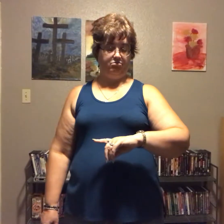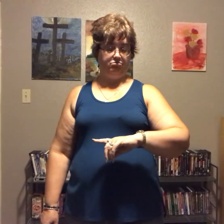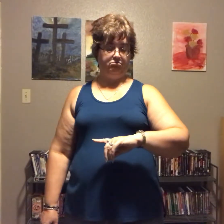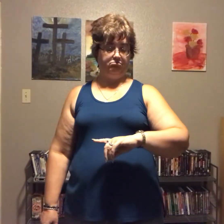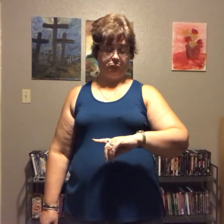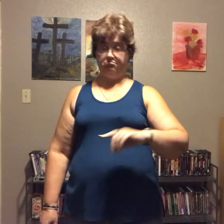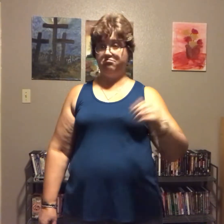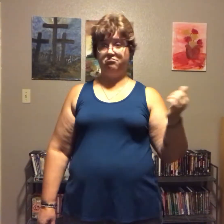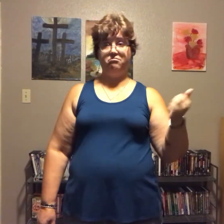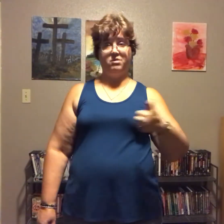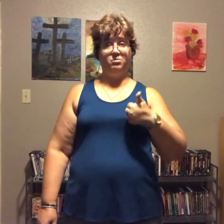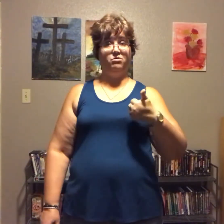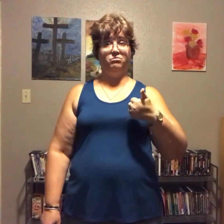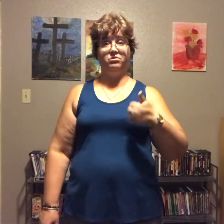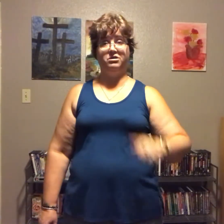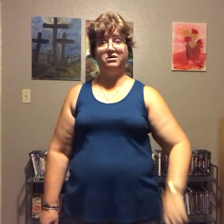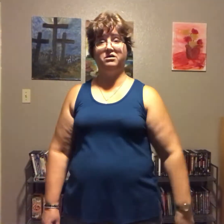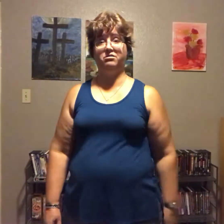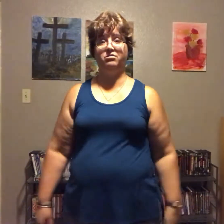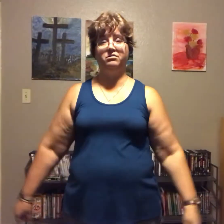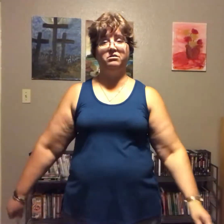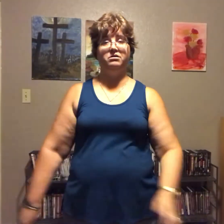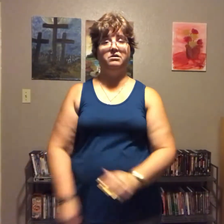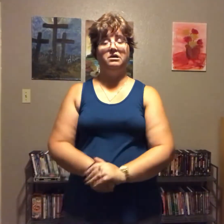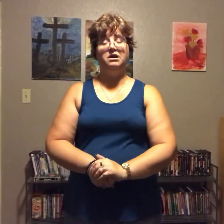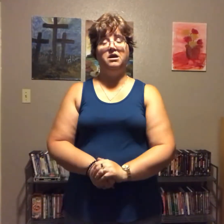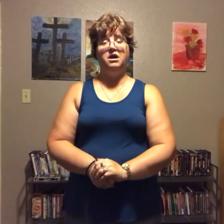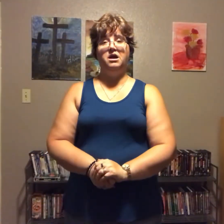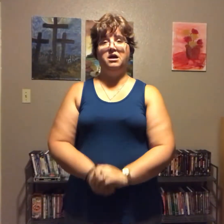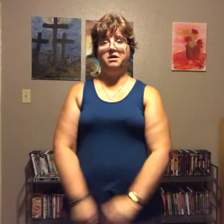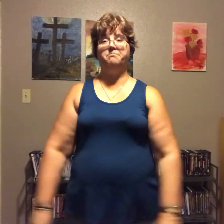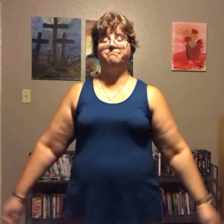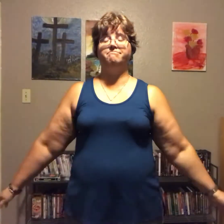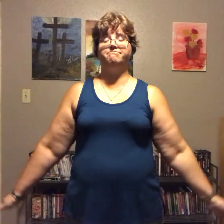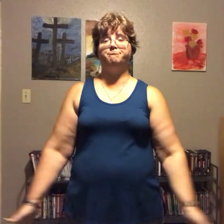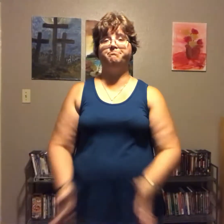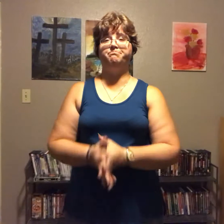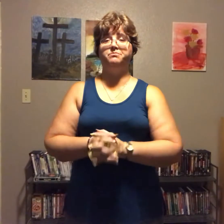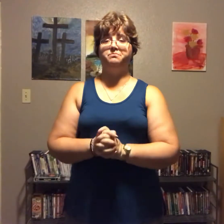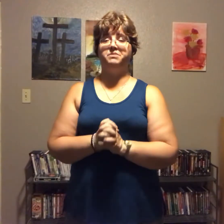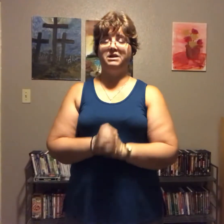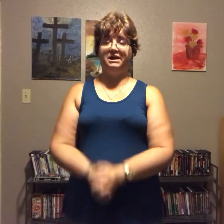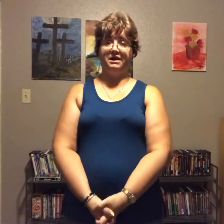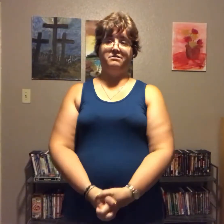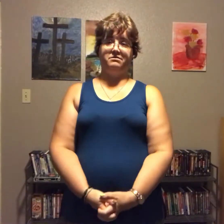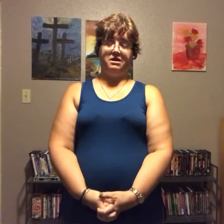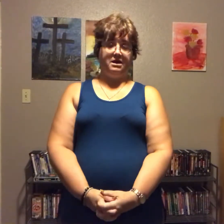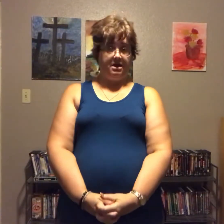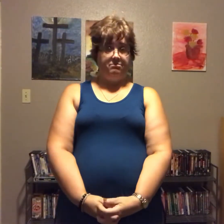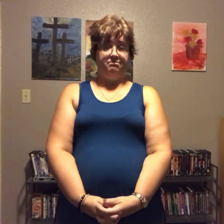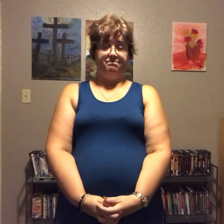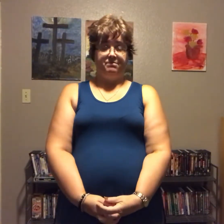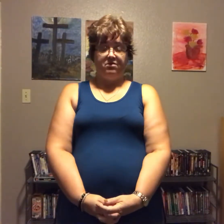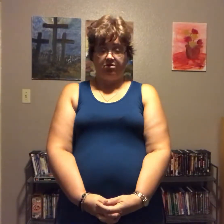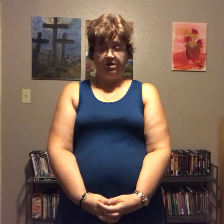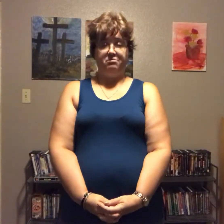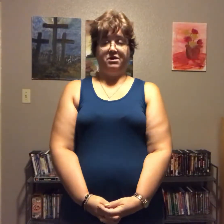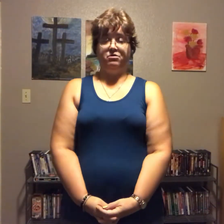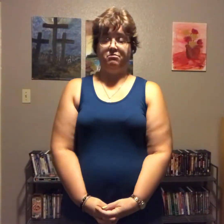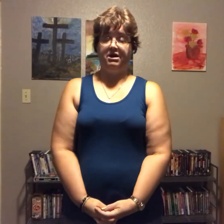I'm doing pretty good there um but like I said um for anybody who might